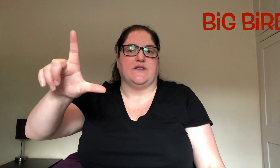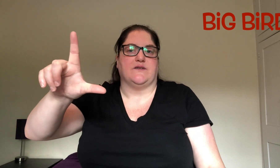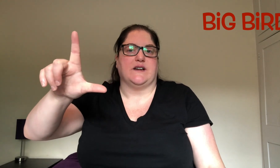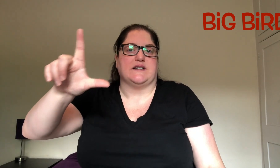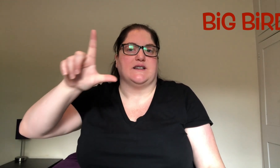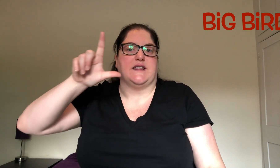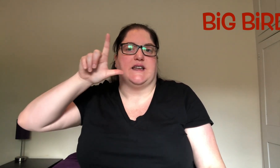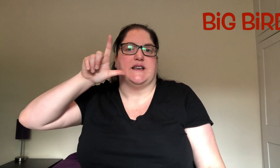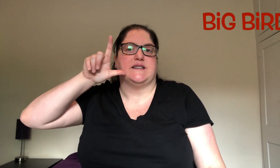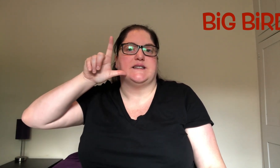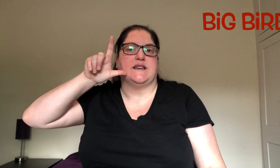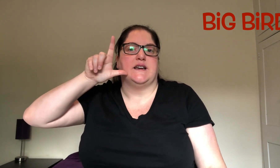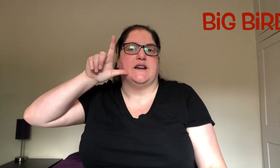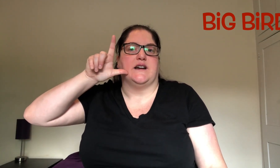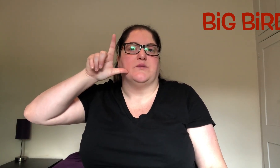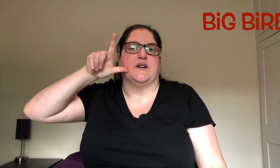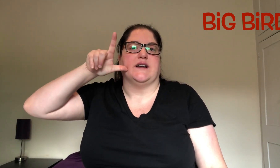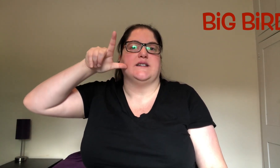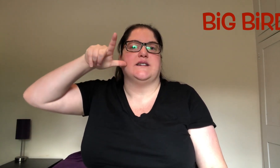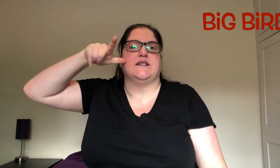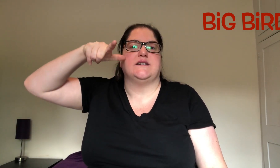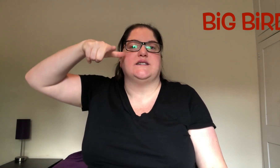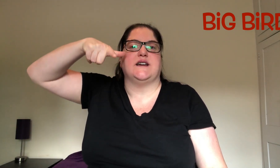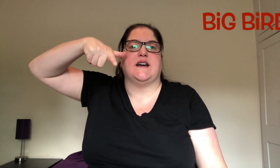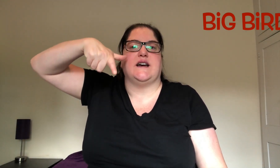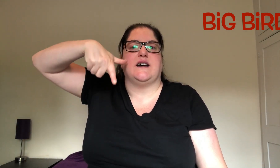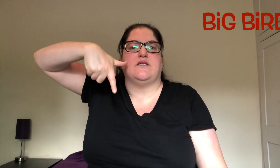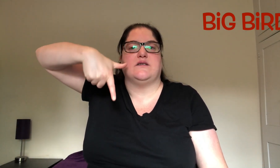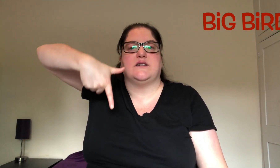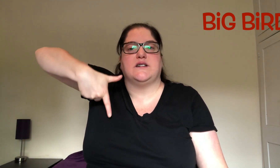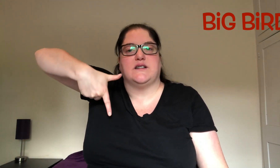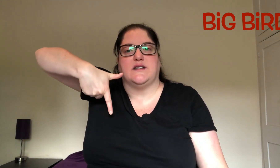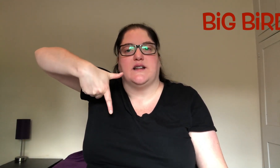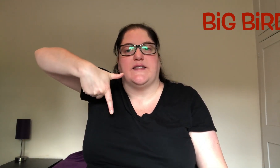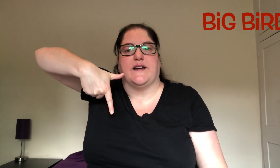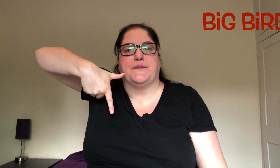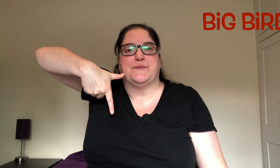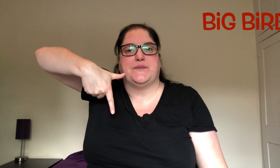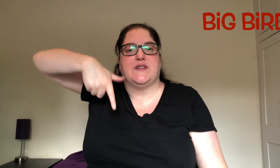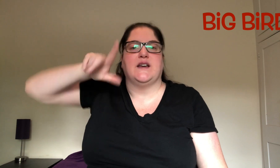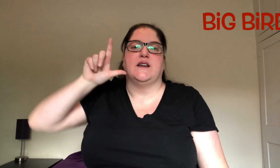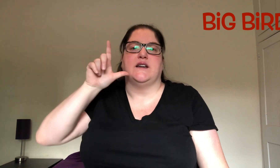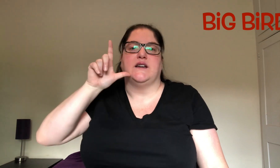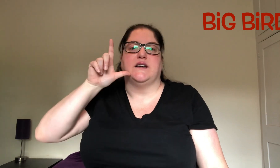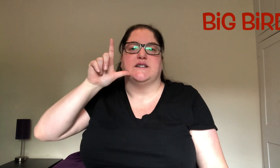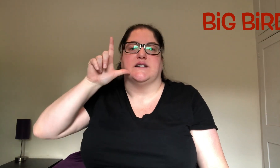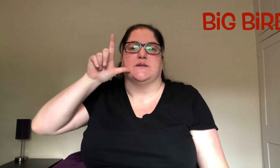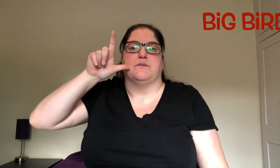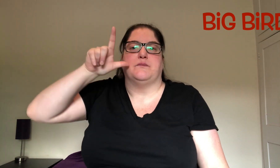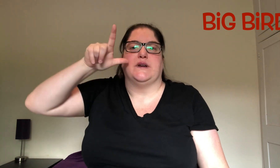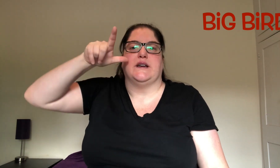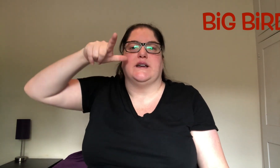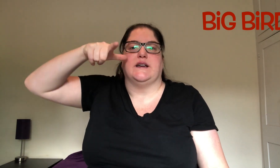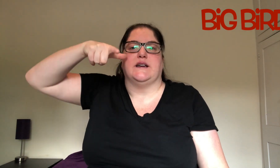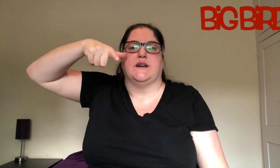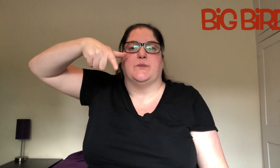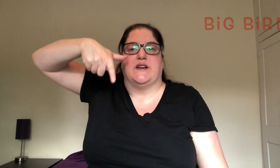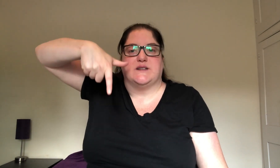your fingers like this and bring it down like that. So that's a big beat